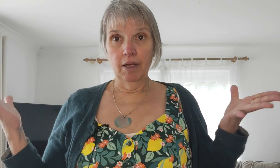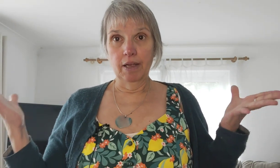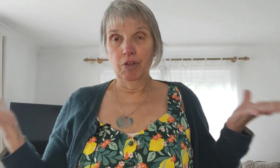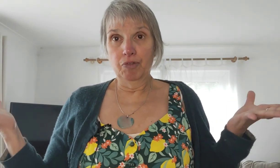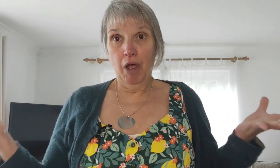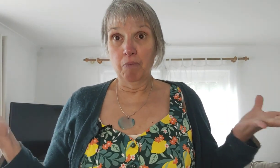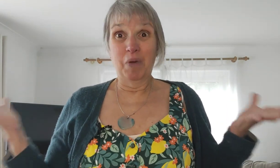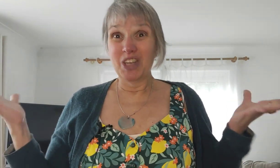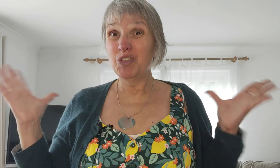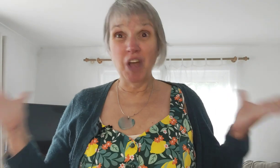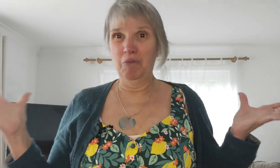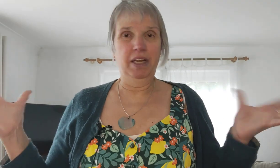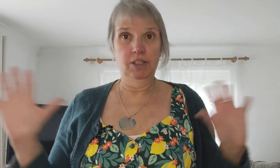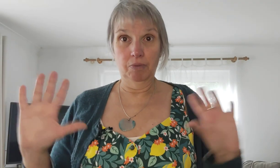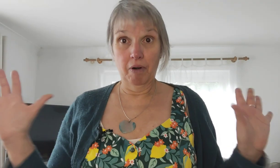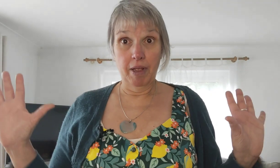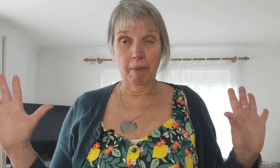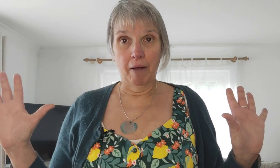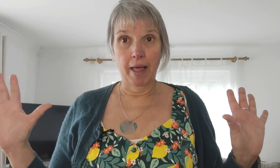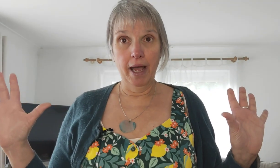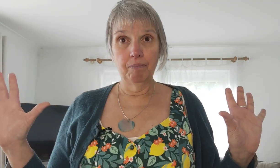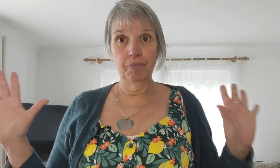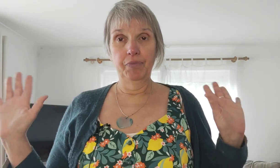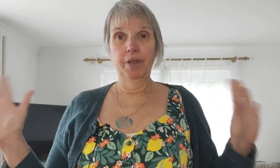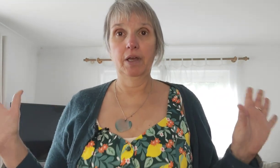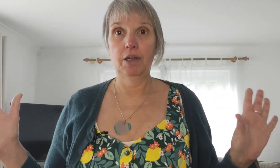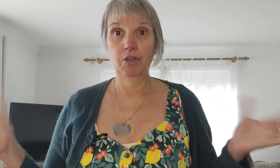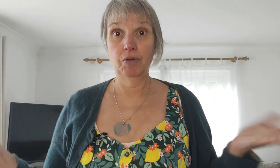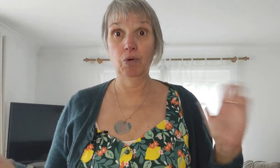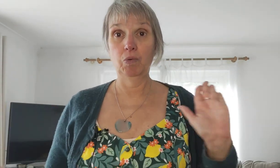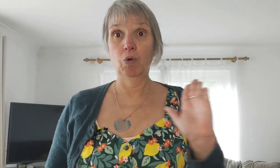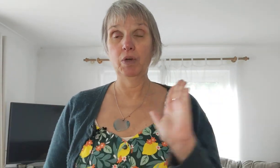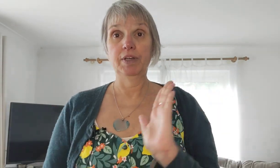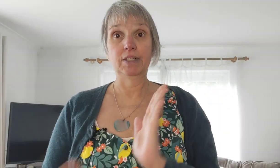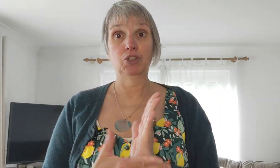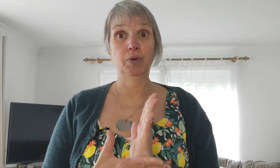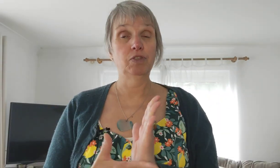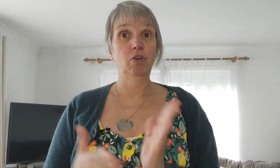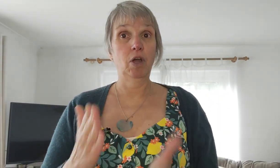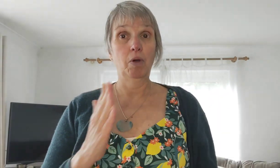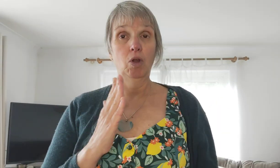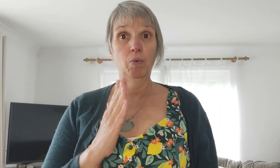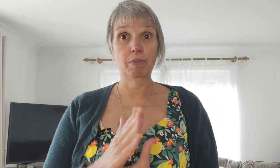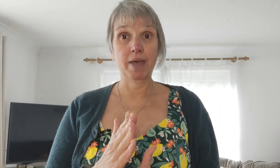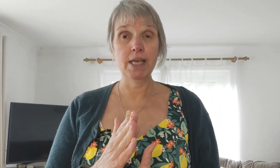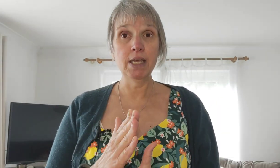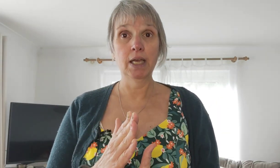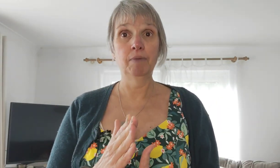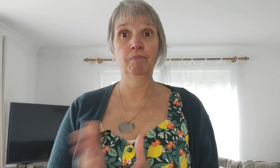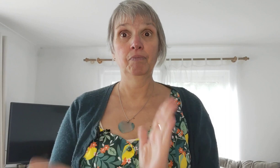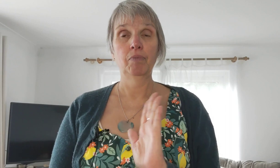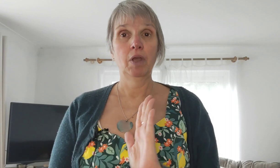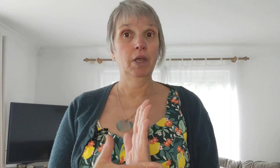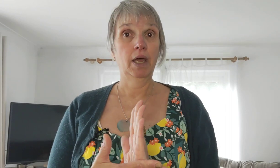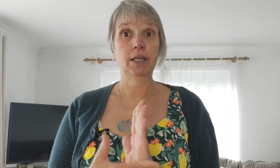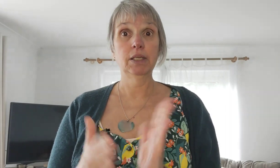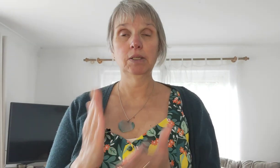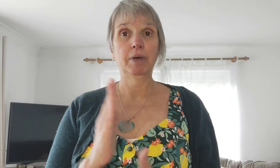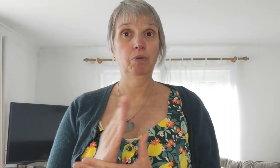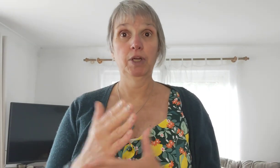you don't but you don't need to worry about that you could all you need to do is follow along with me and it doesn't matter